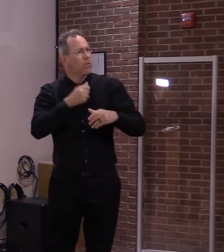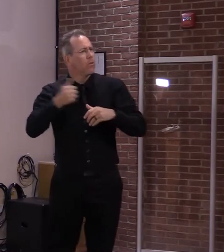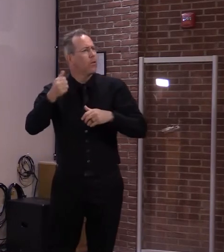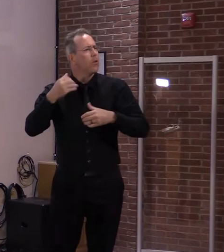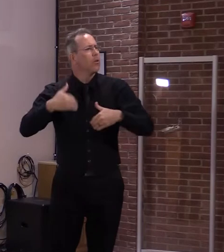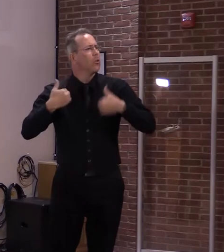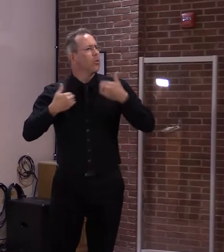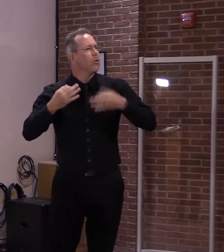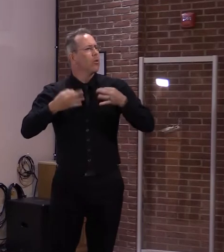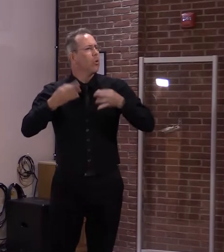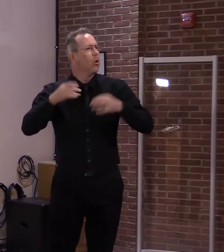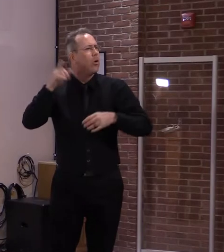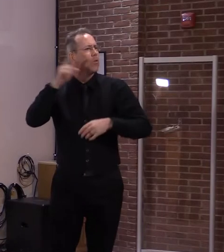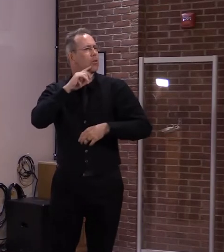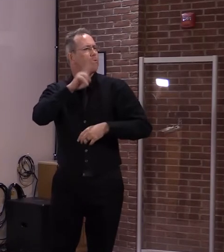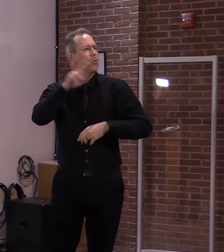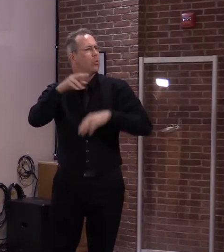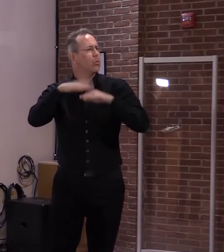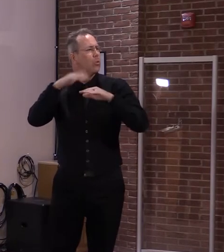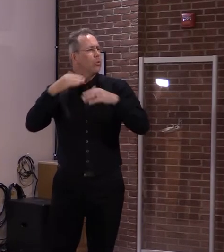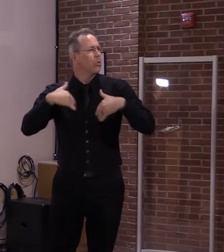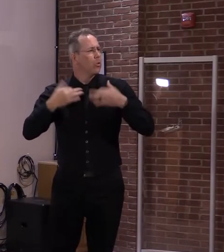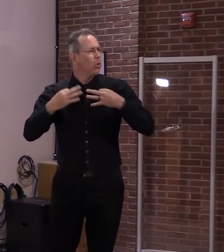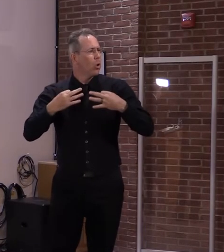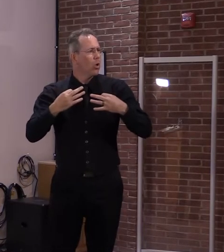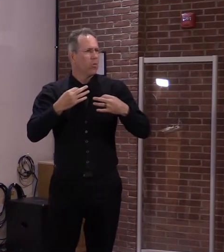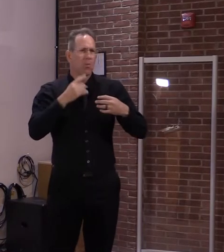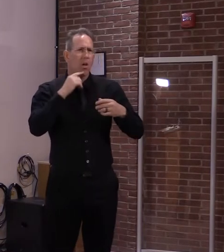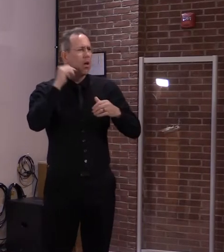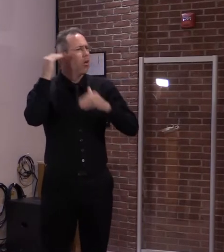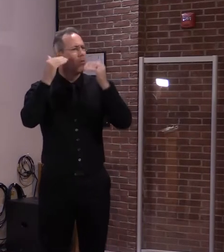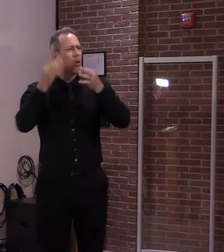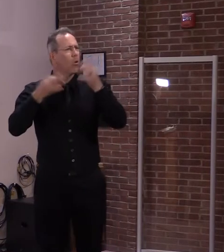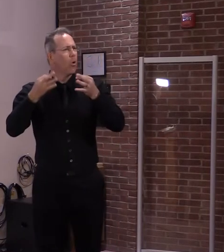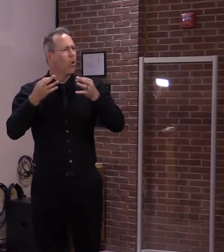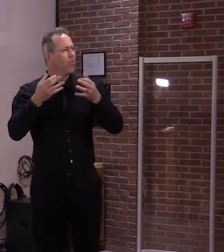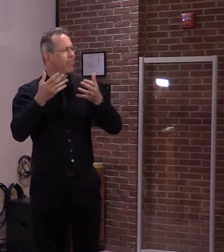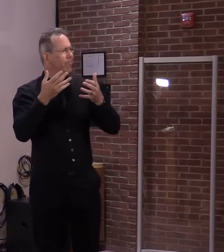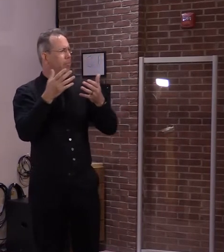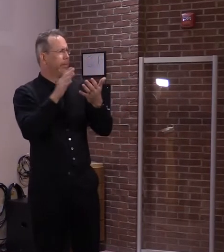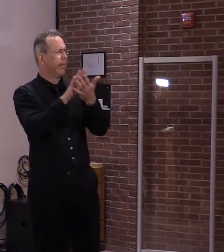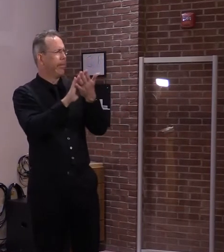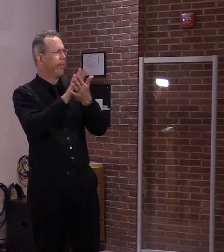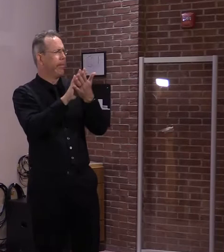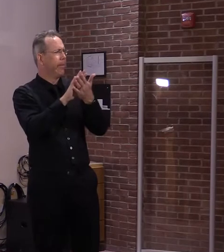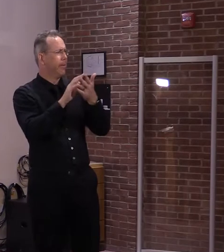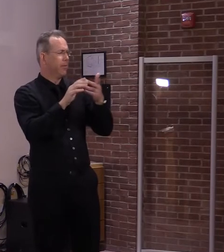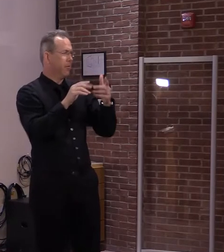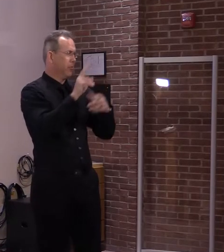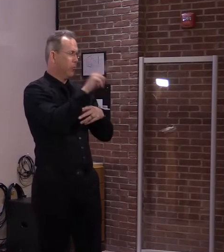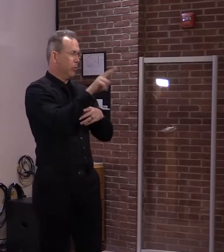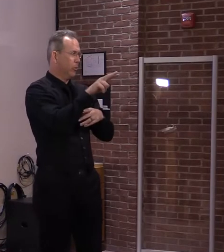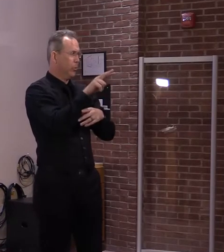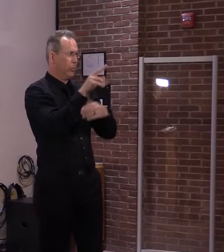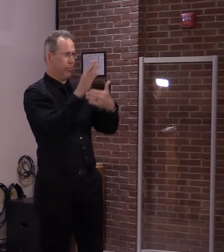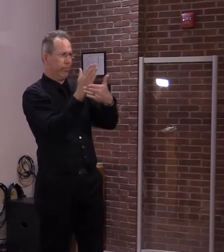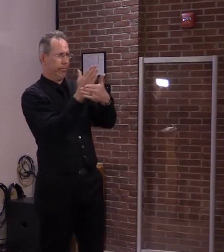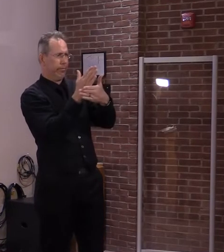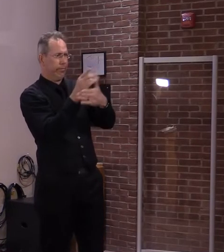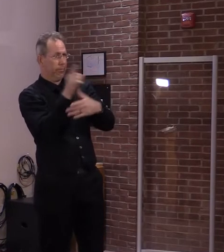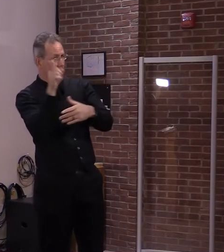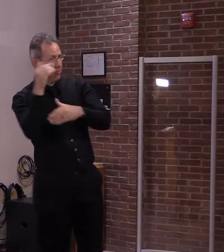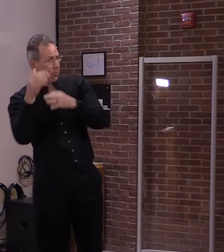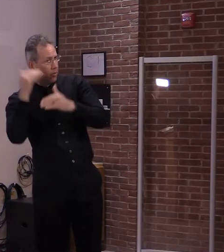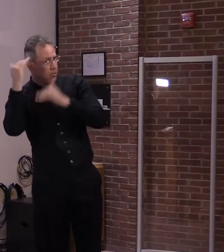think what Greg was getting at about shouldn't everybody have the same consequences, I guess, on the on the